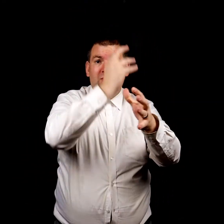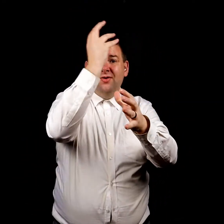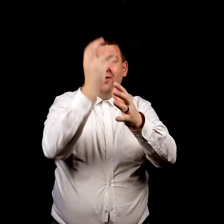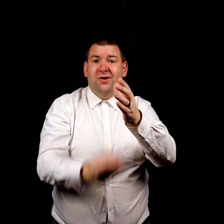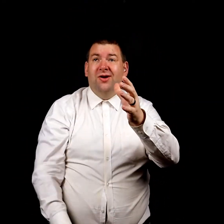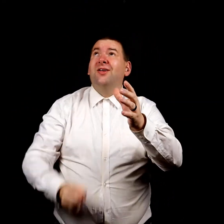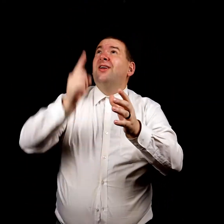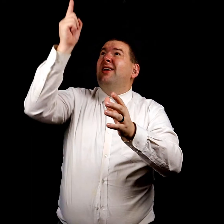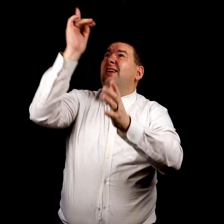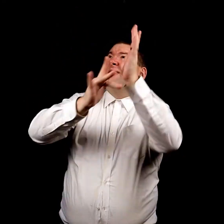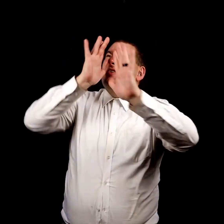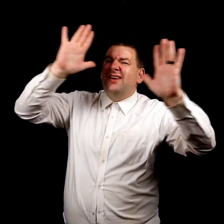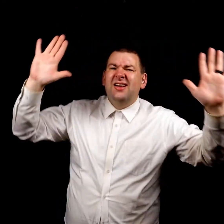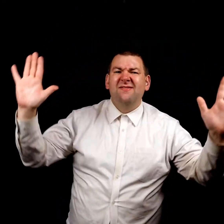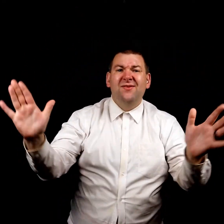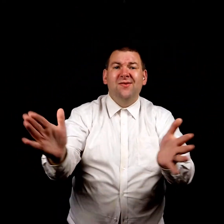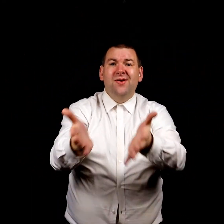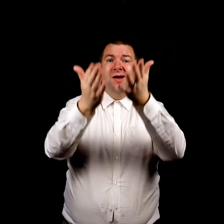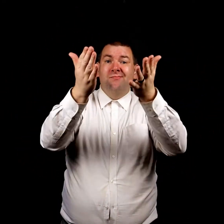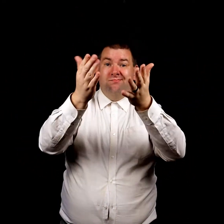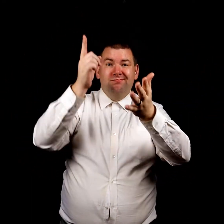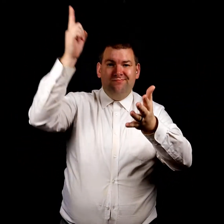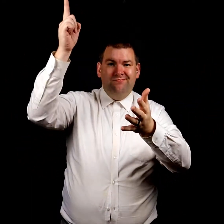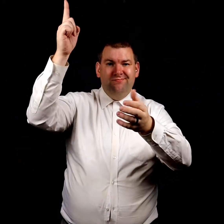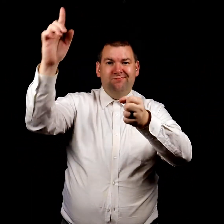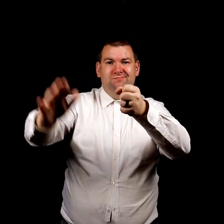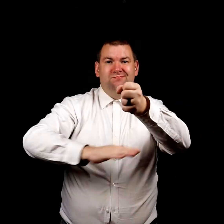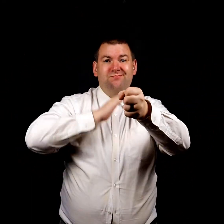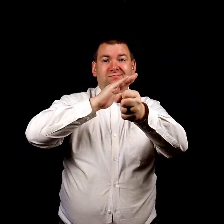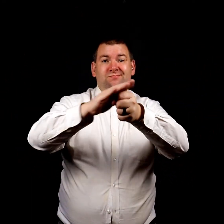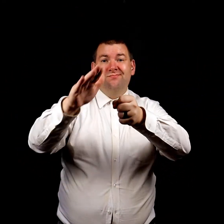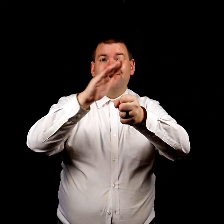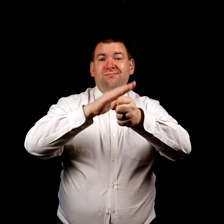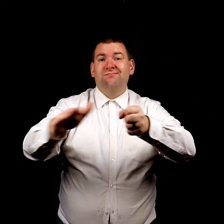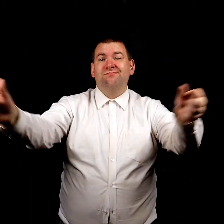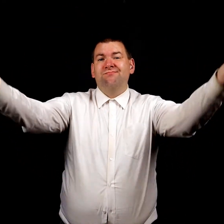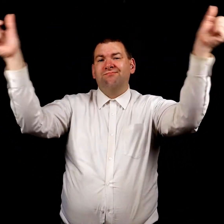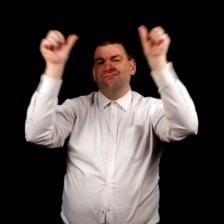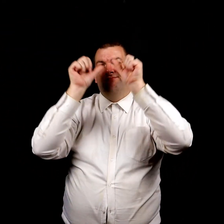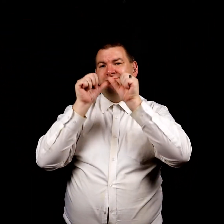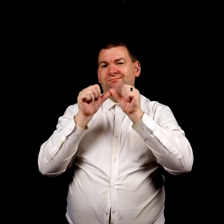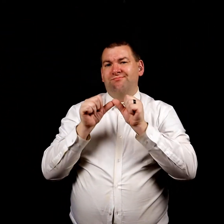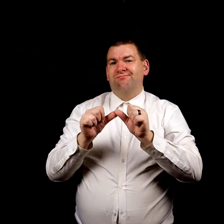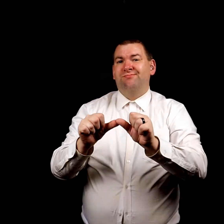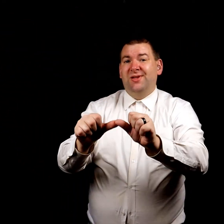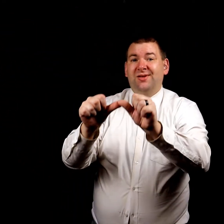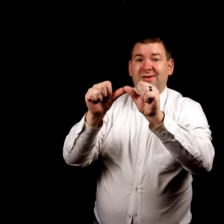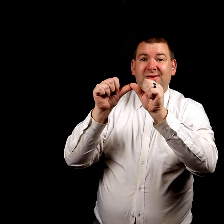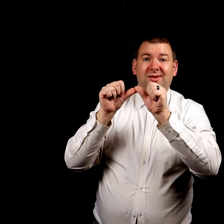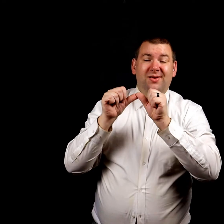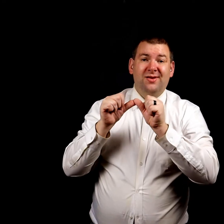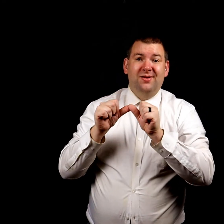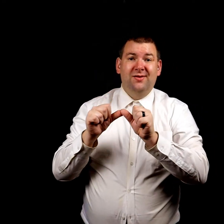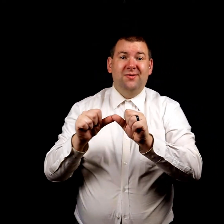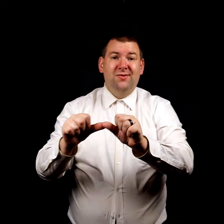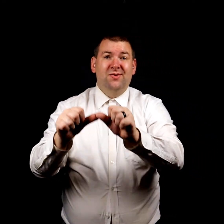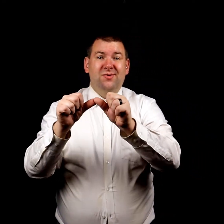gone. He will lift you up, He will be enough to get you through.